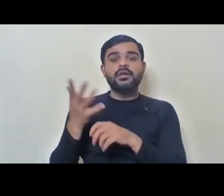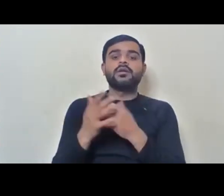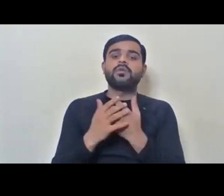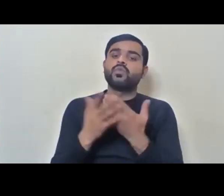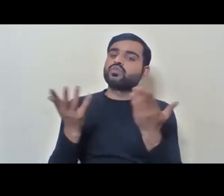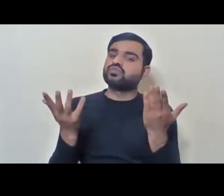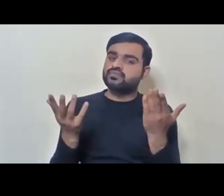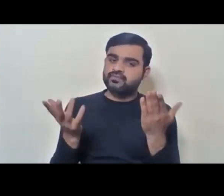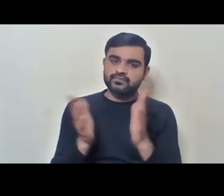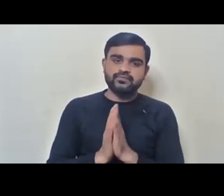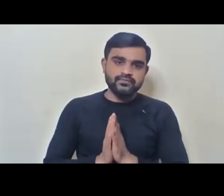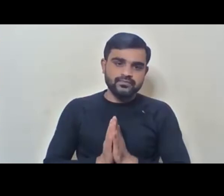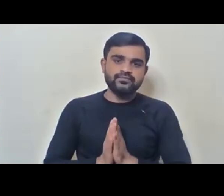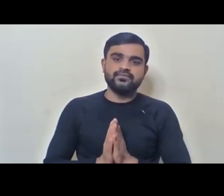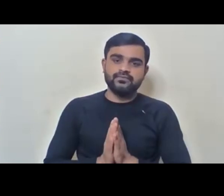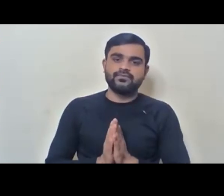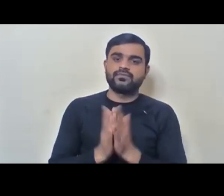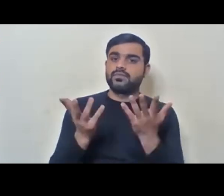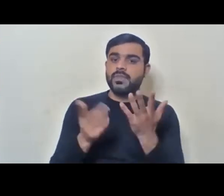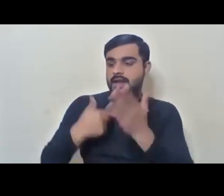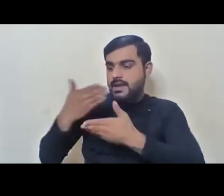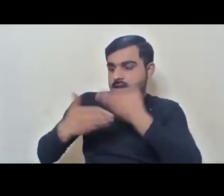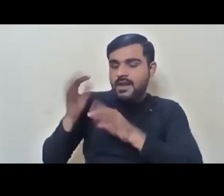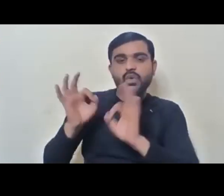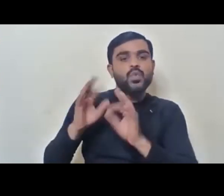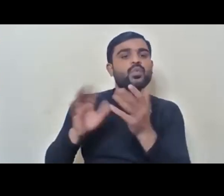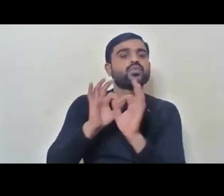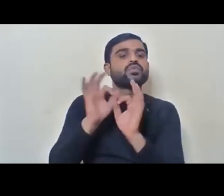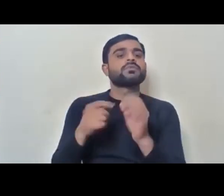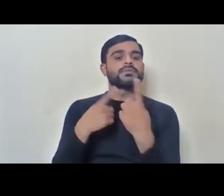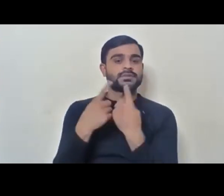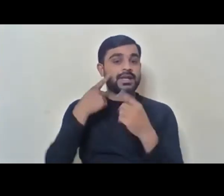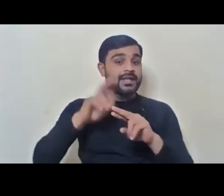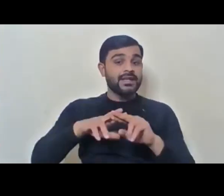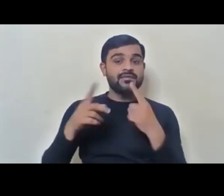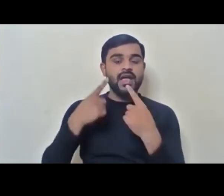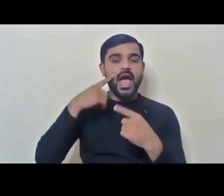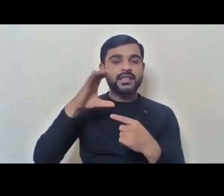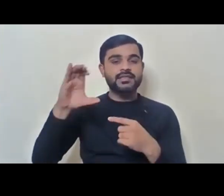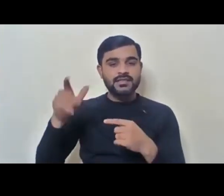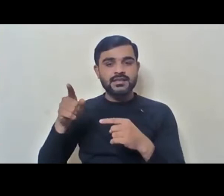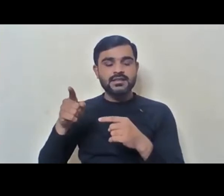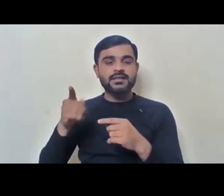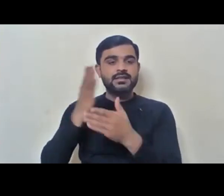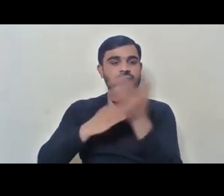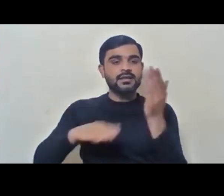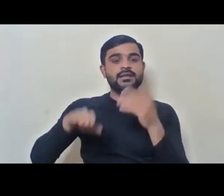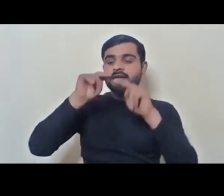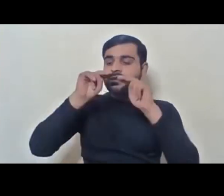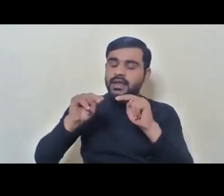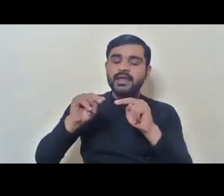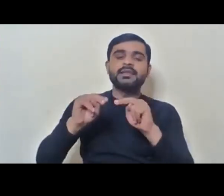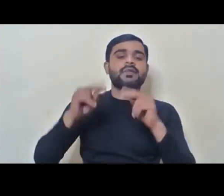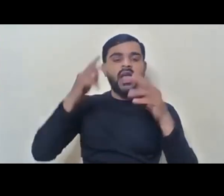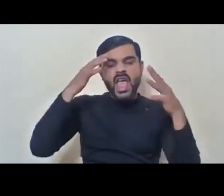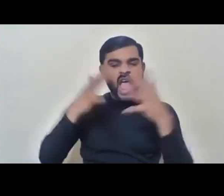you know, there is no training, you know, see on when we talk about now the ICC and sexual harassment, there is a requirement of training, you